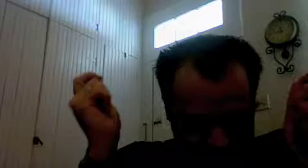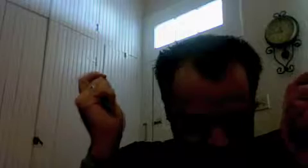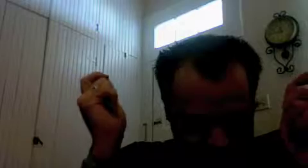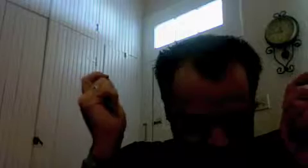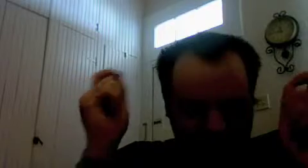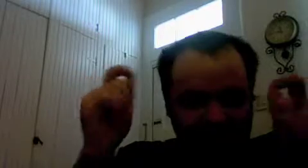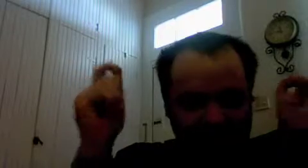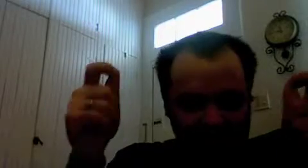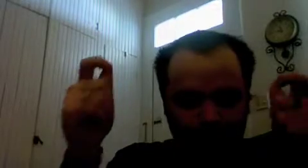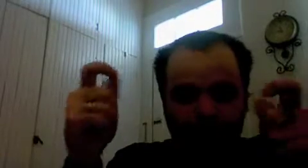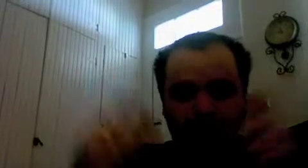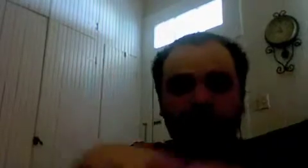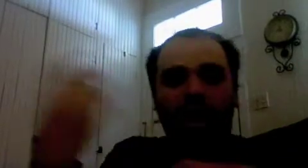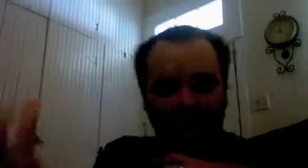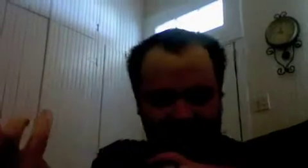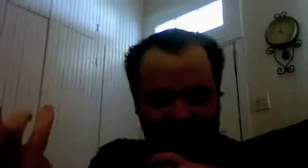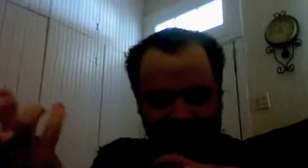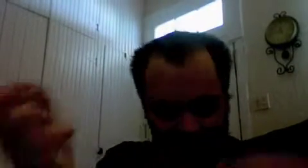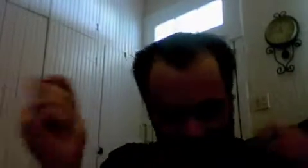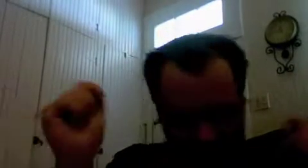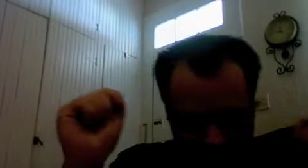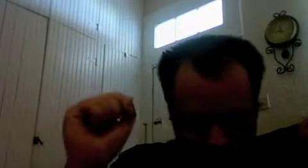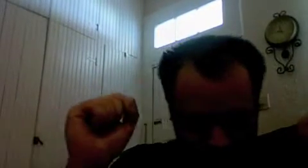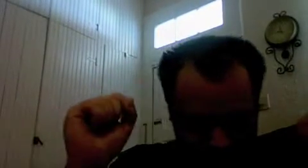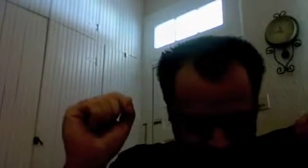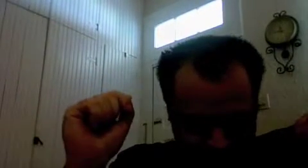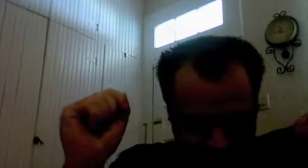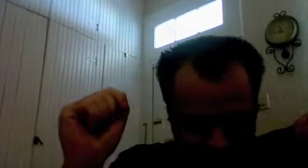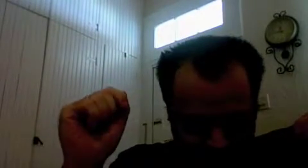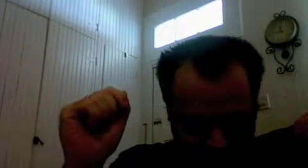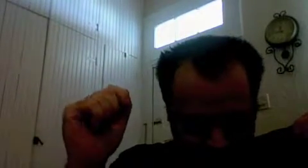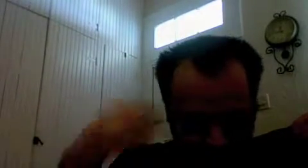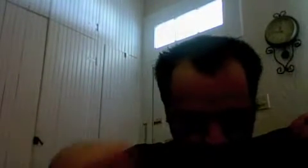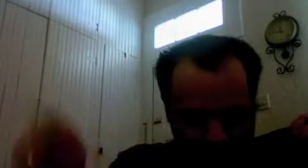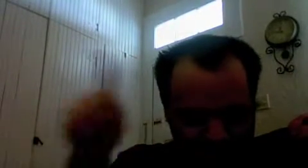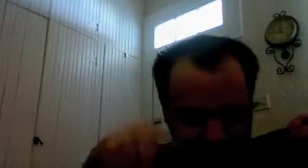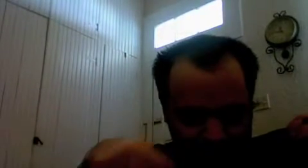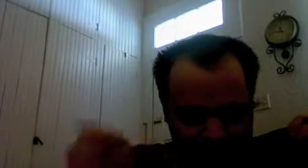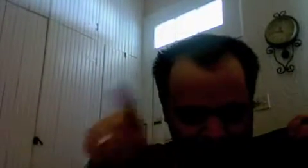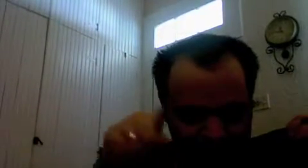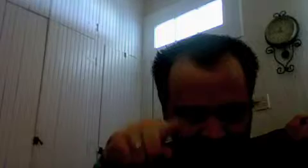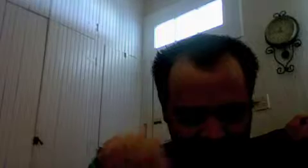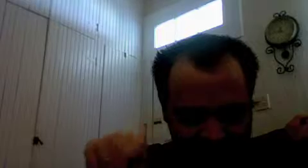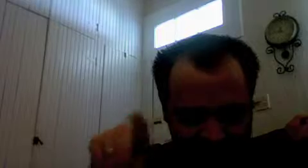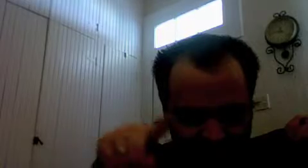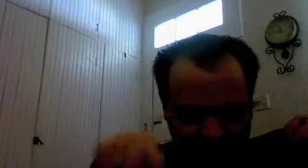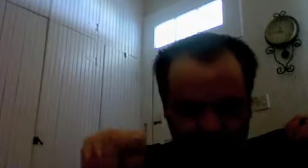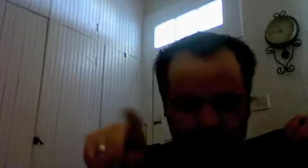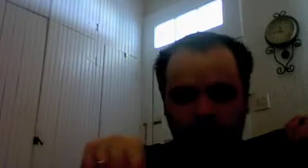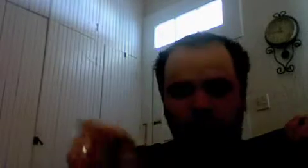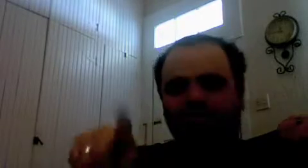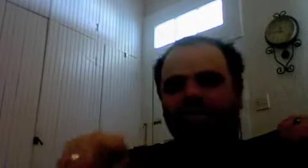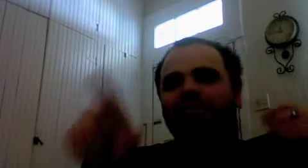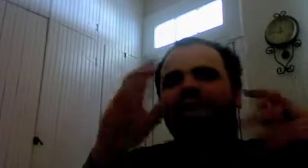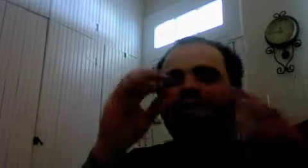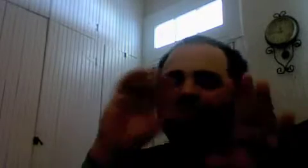okay that's the movement of positing itself right or is the mediation of itself othering with itself now the